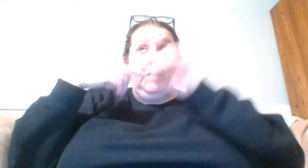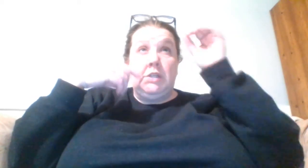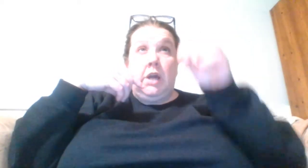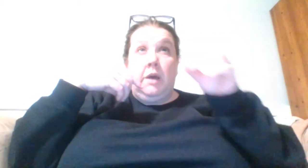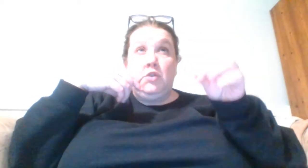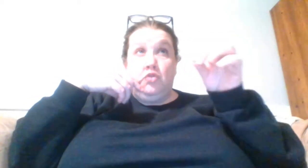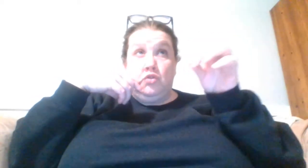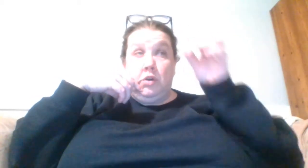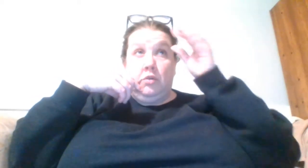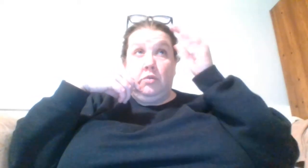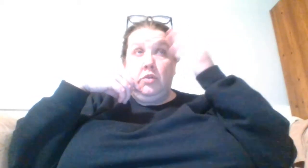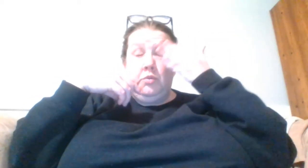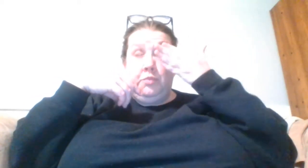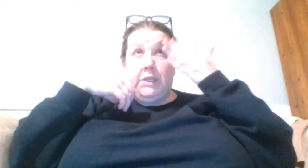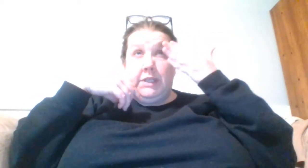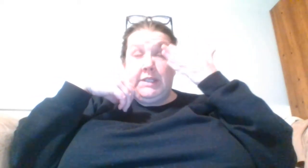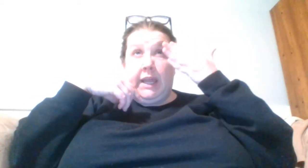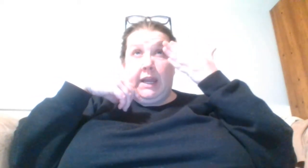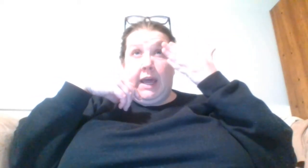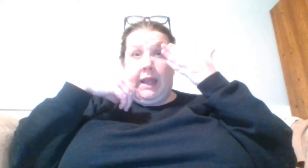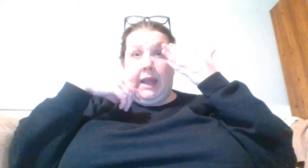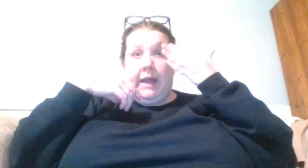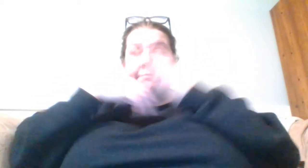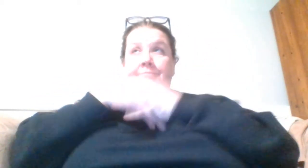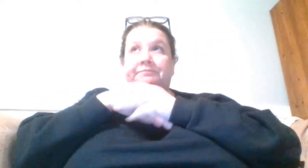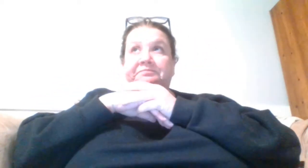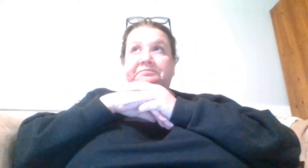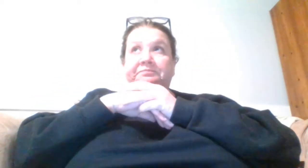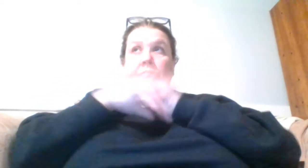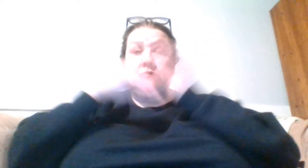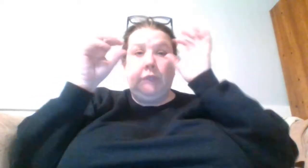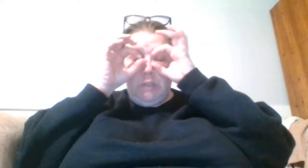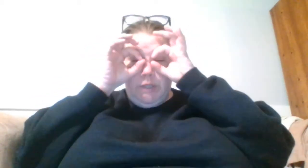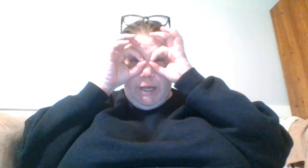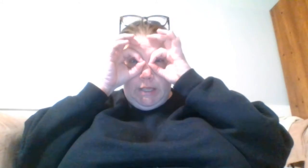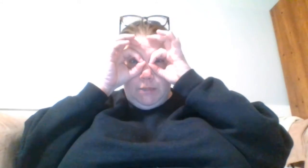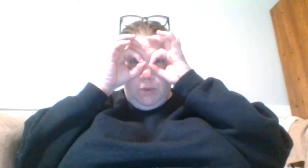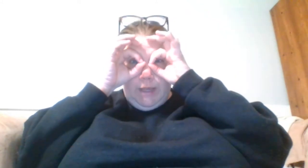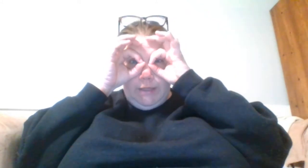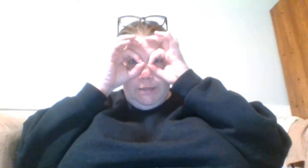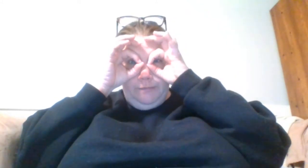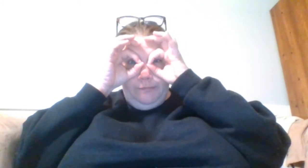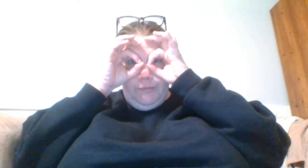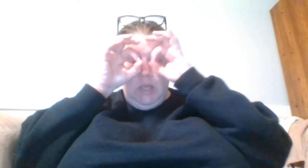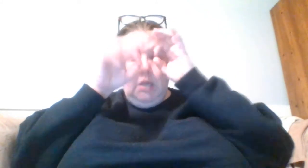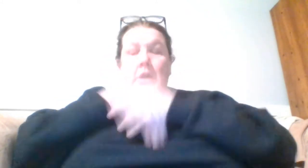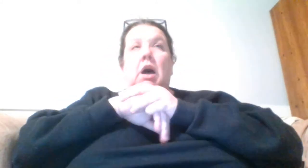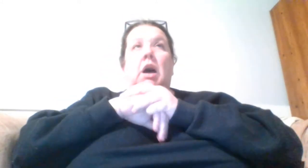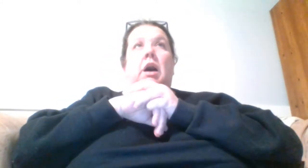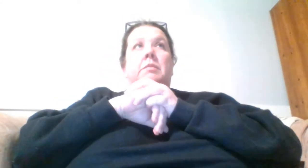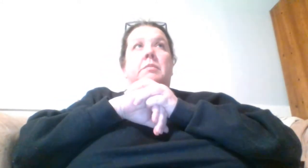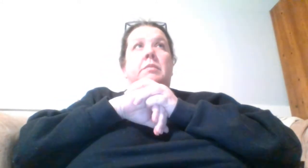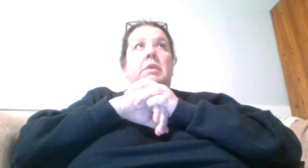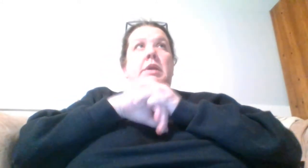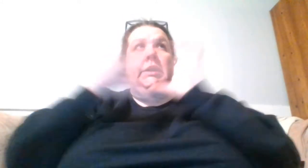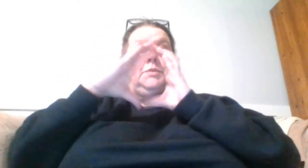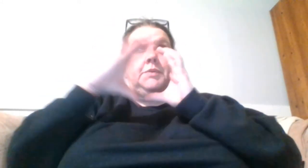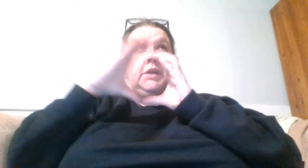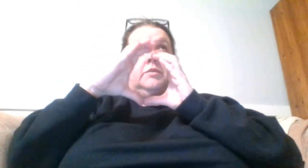wish comes true you put the second eye on so then he has both eyes um and he's super cute